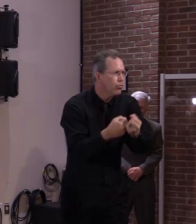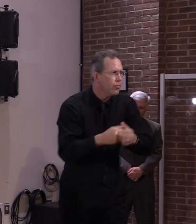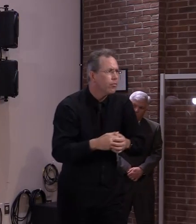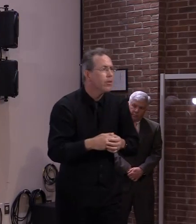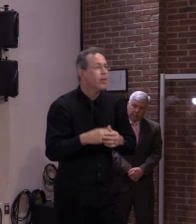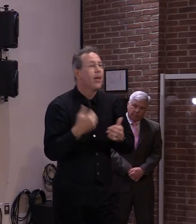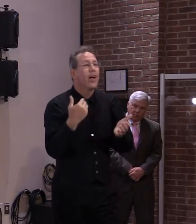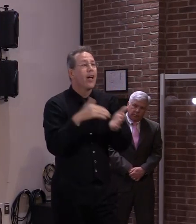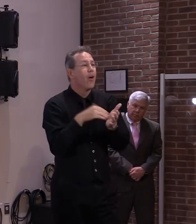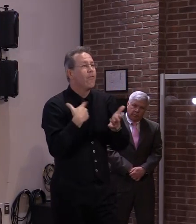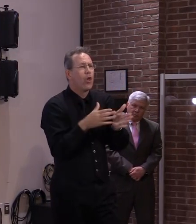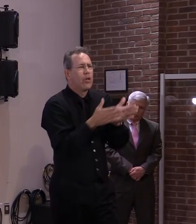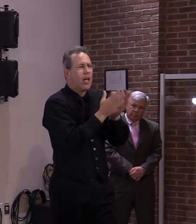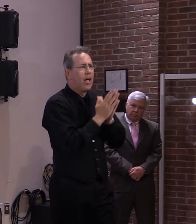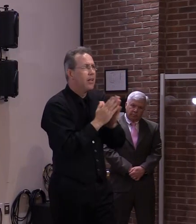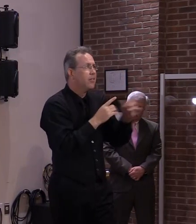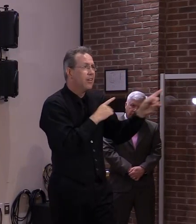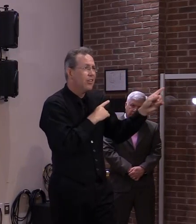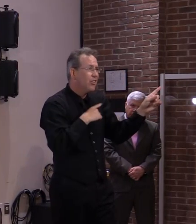legislature to help us out.